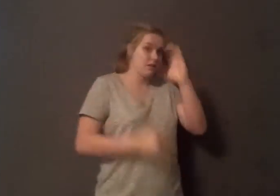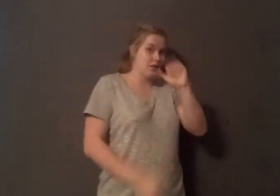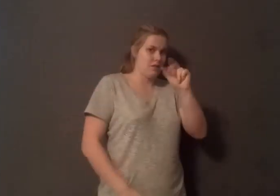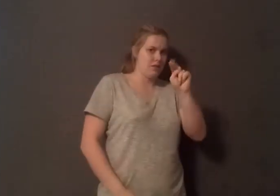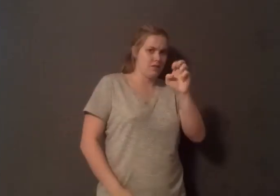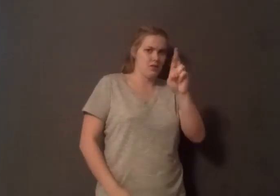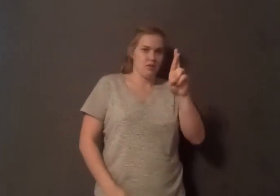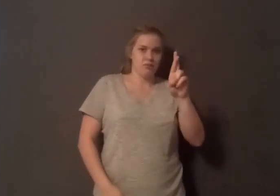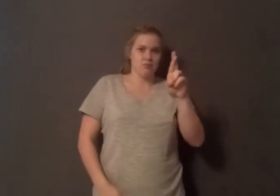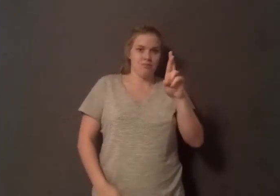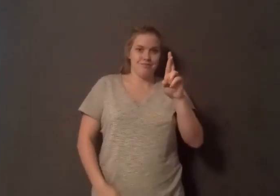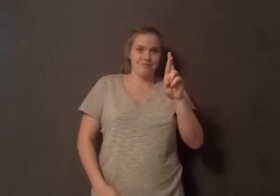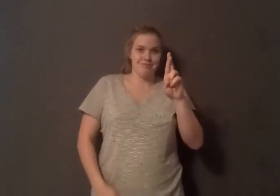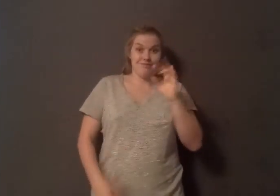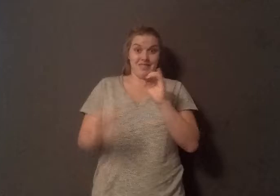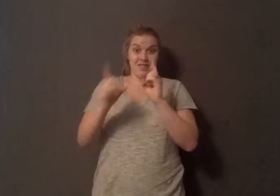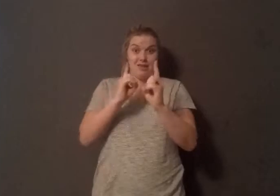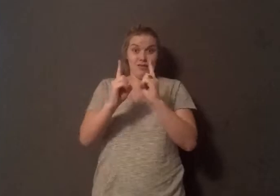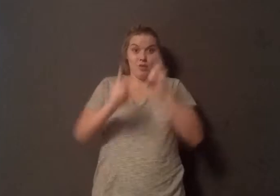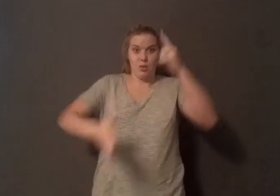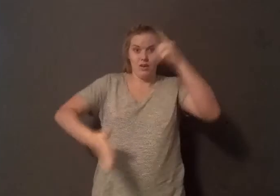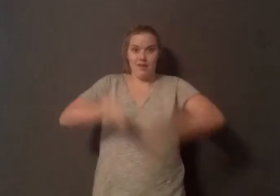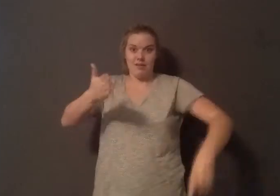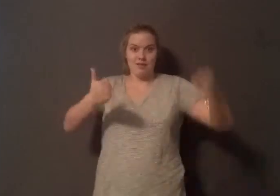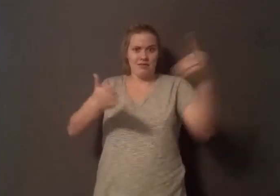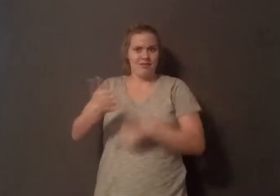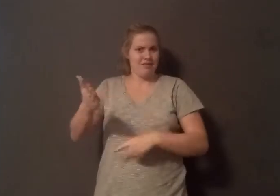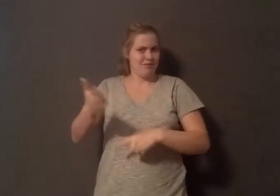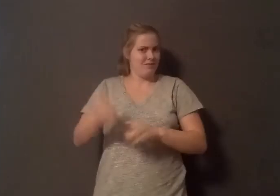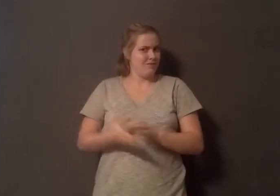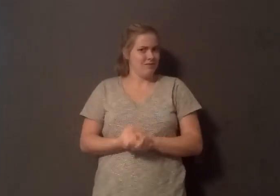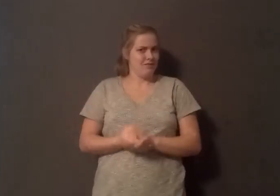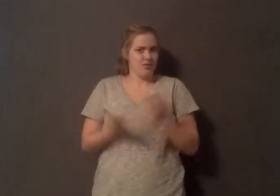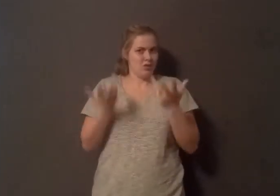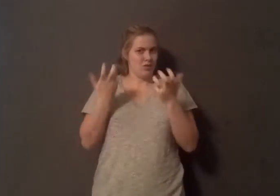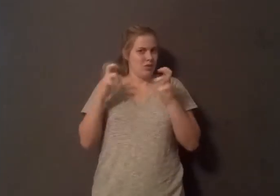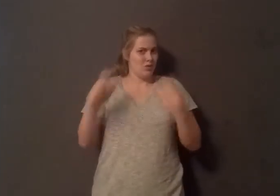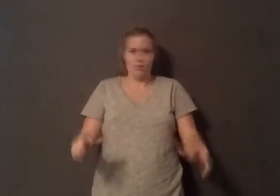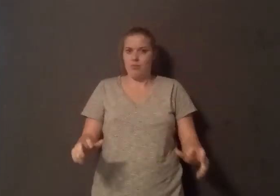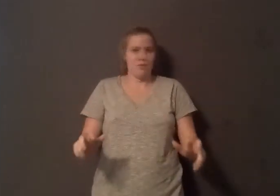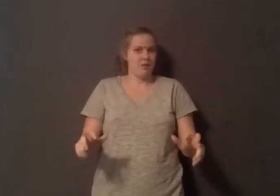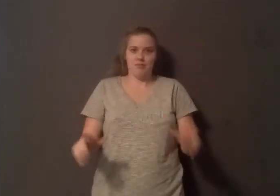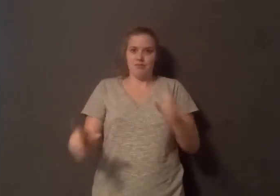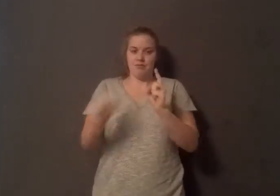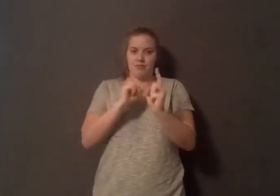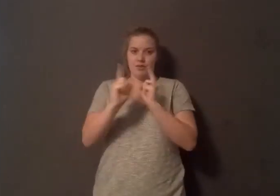After repeated emails asking why she was declining my interview to simply talk about diet and cancer, she stopped responding